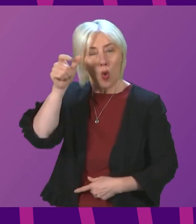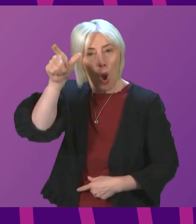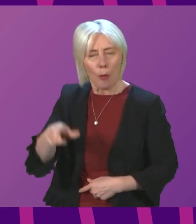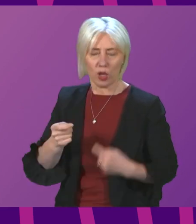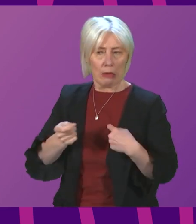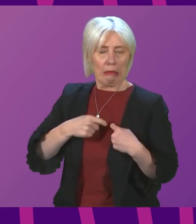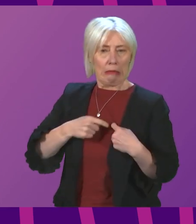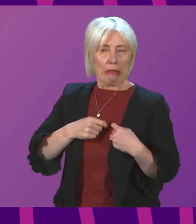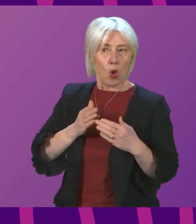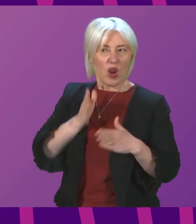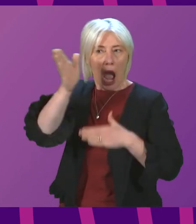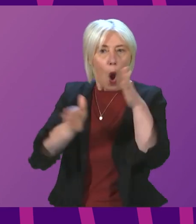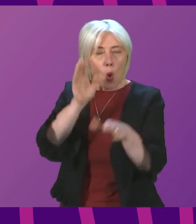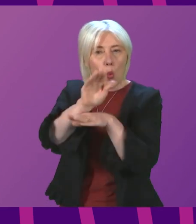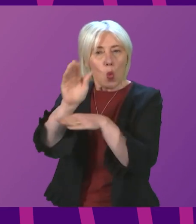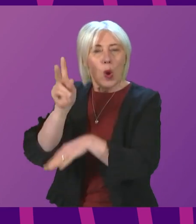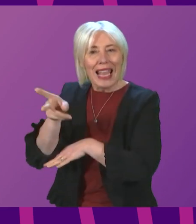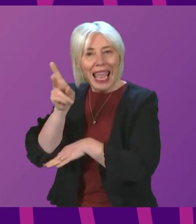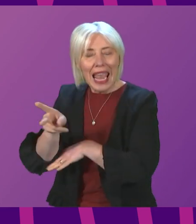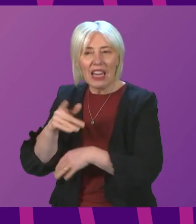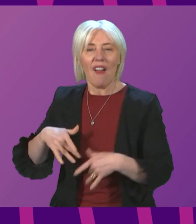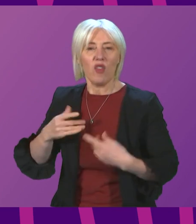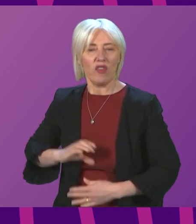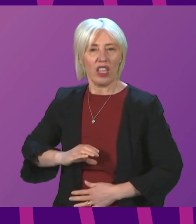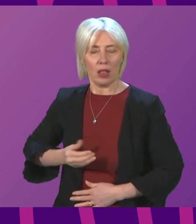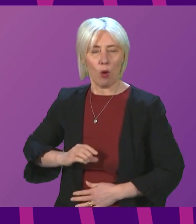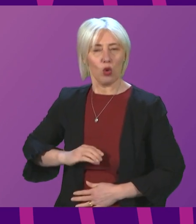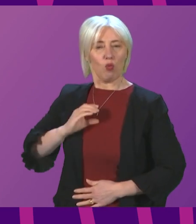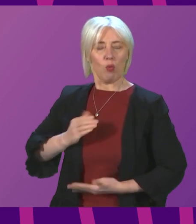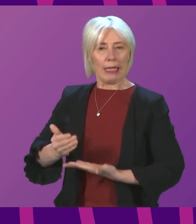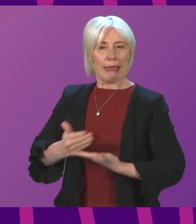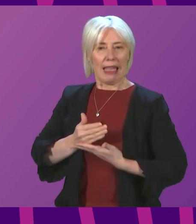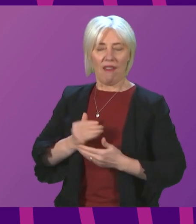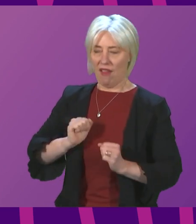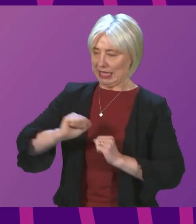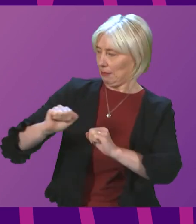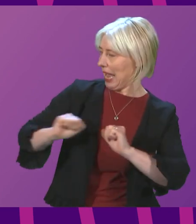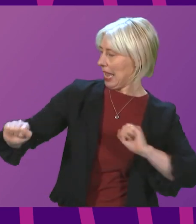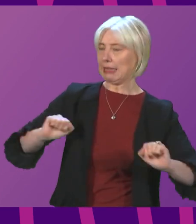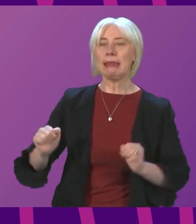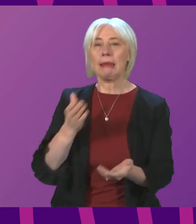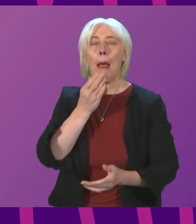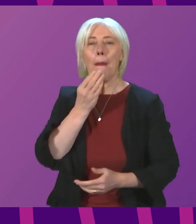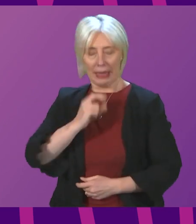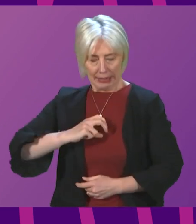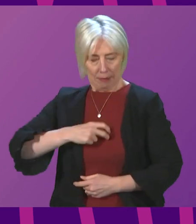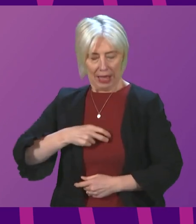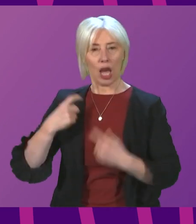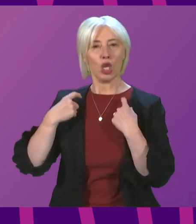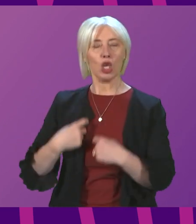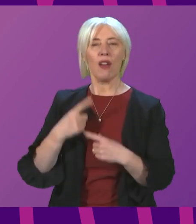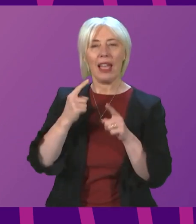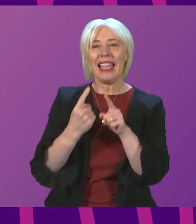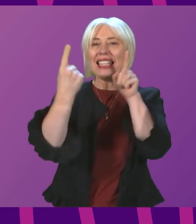out and about again, and if you would feel safer with a bit more space around you, please do get a Distance Aware badge or lanyard.